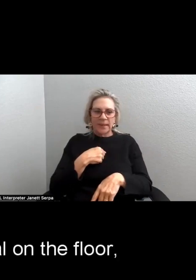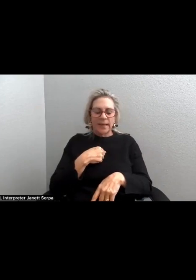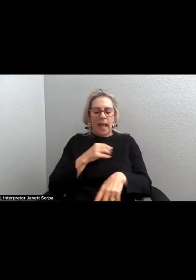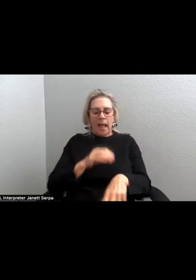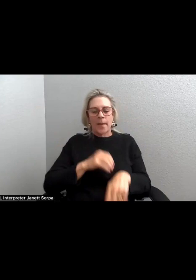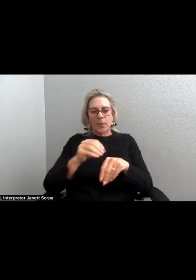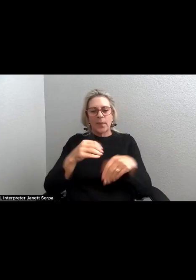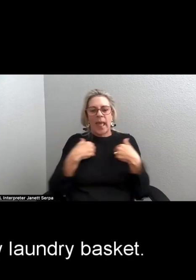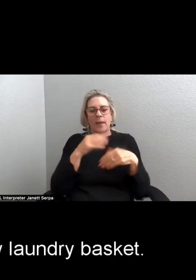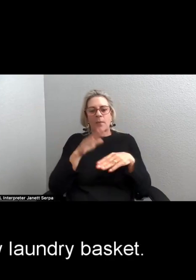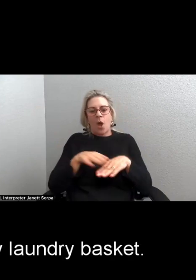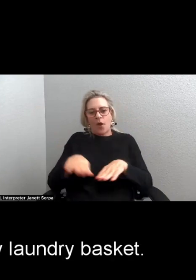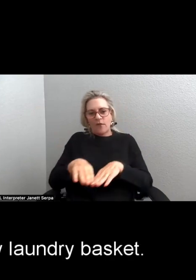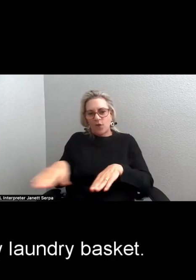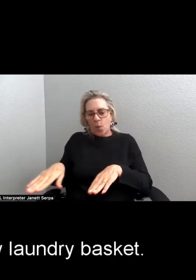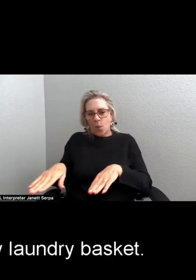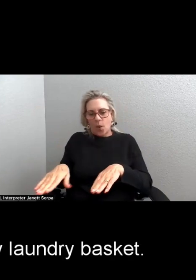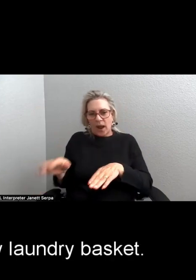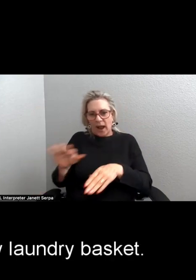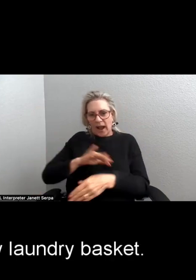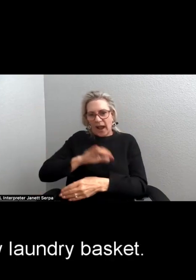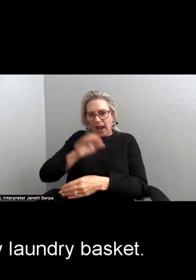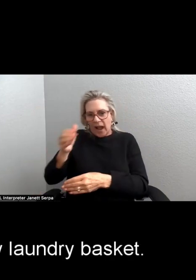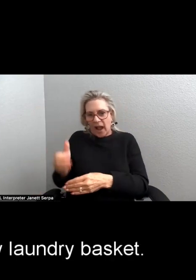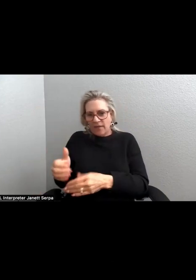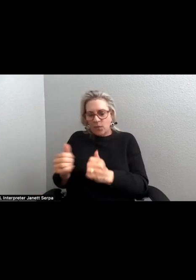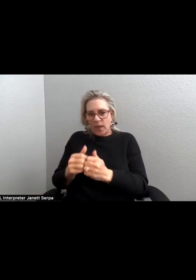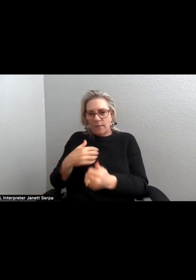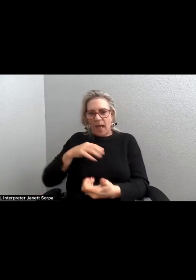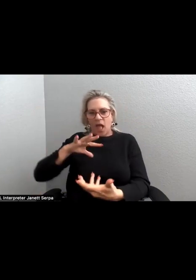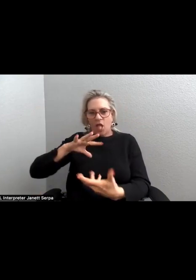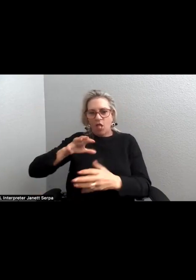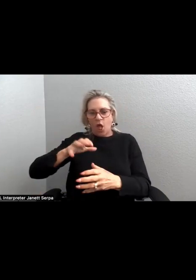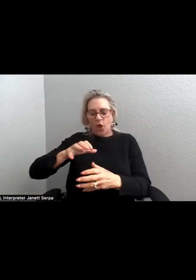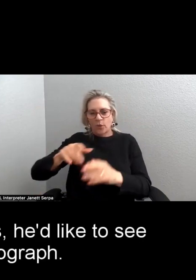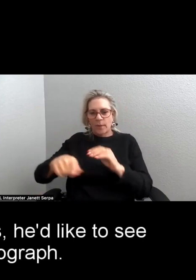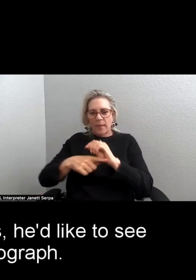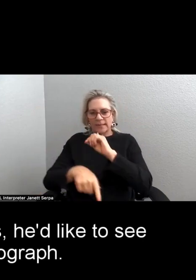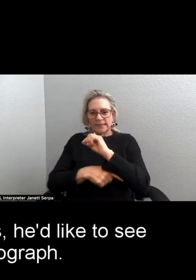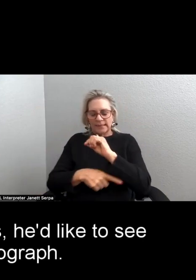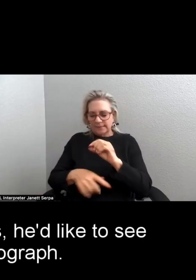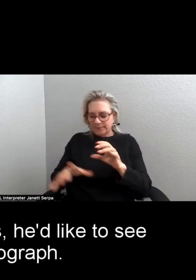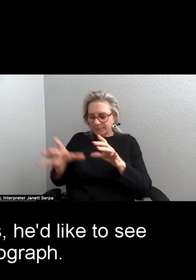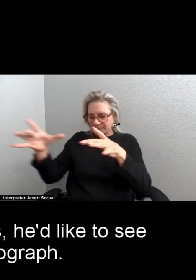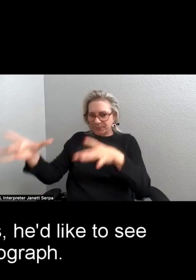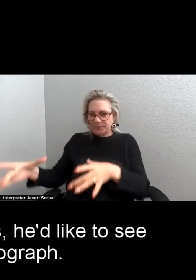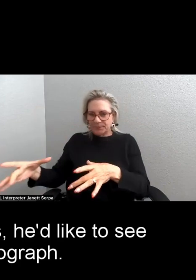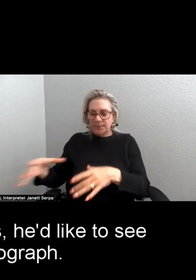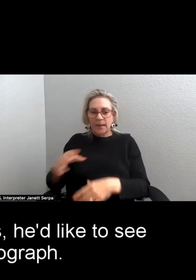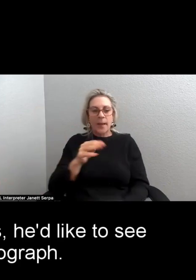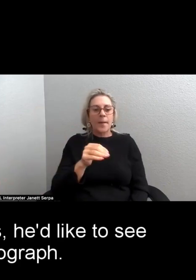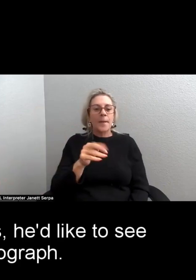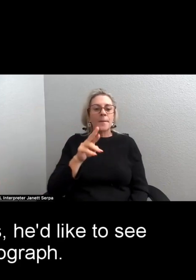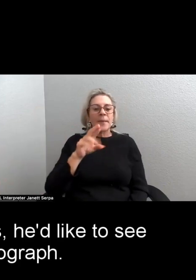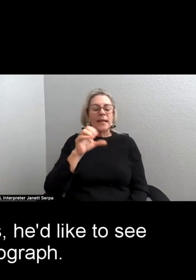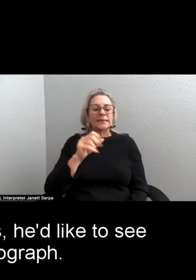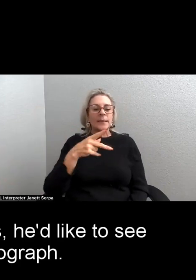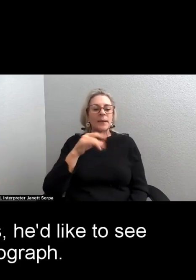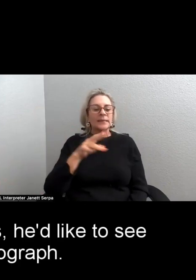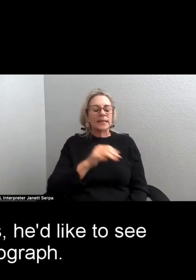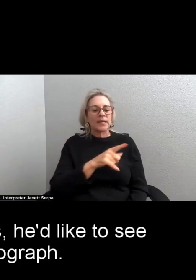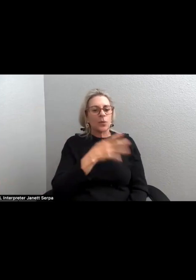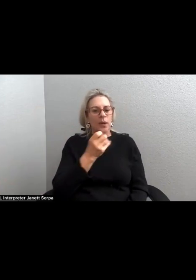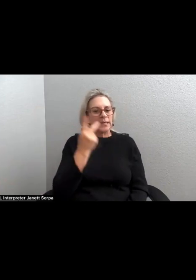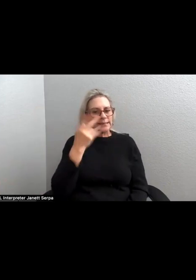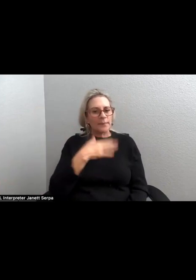floor, cover him with my laundry basket. Mrs. Pison says he'd like to see my